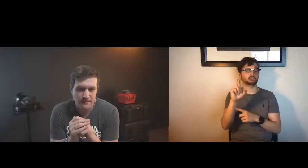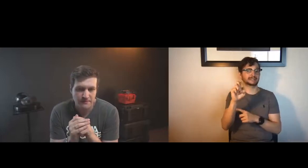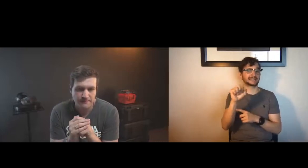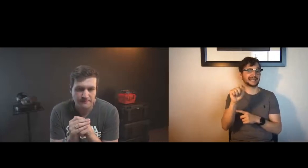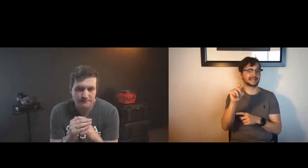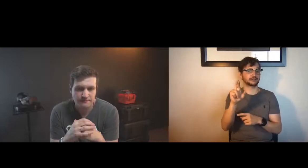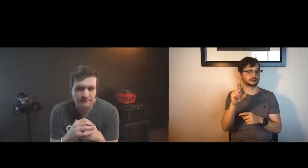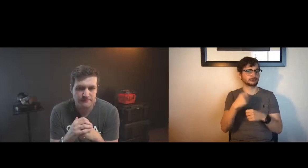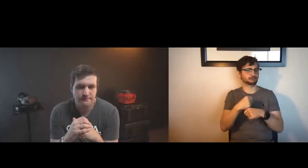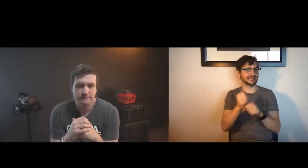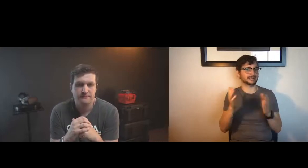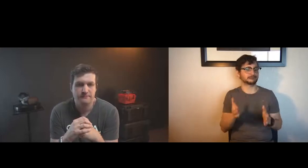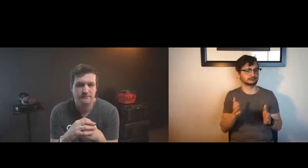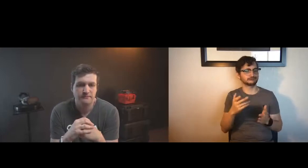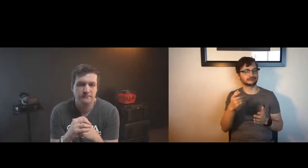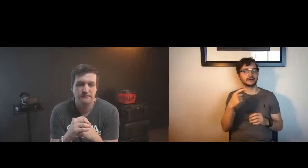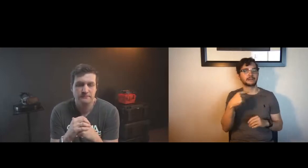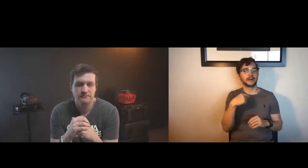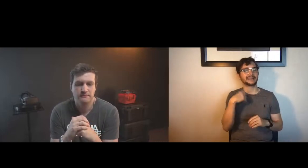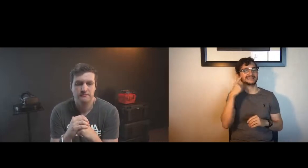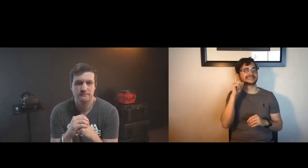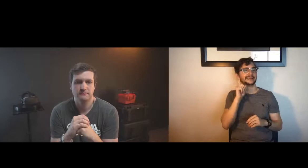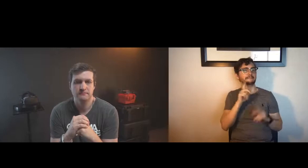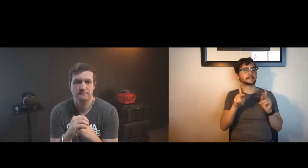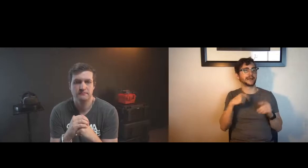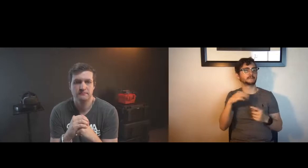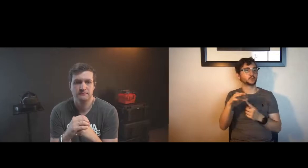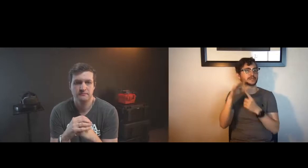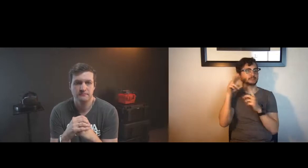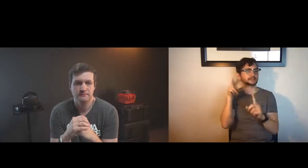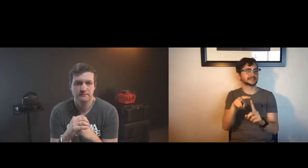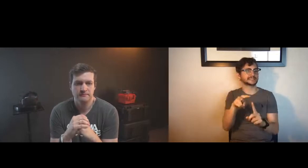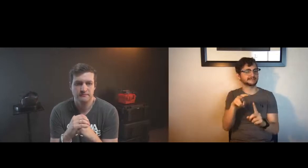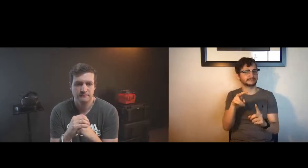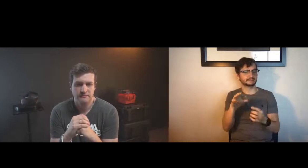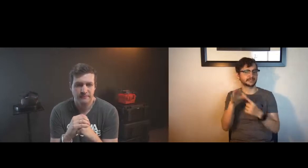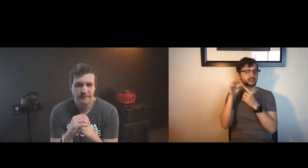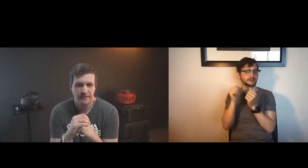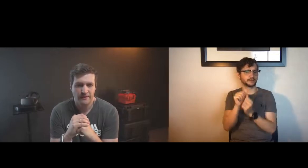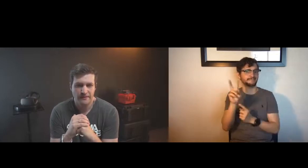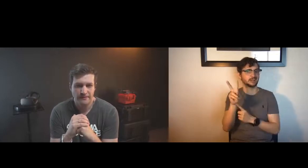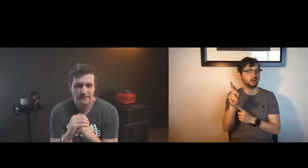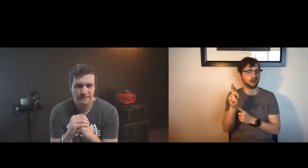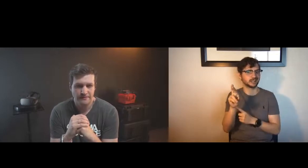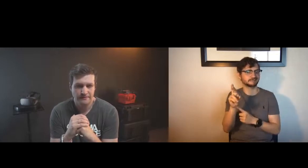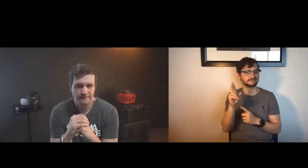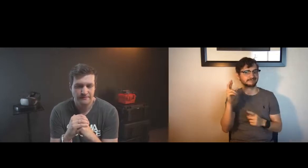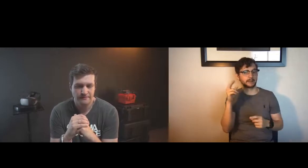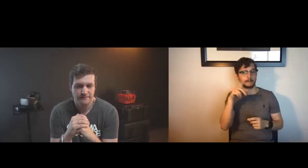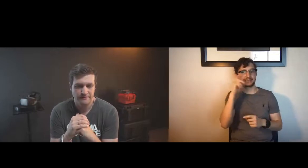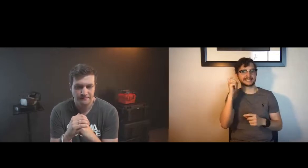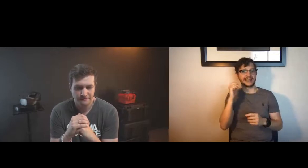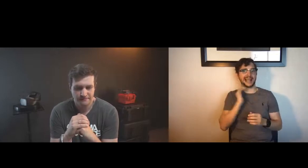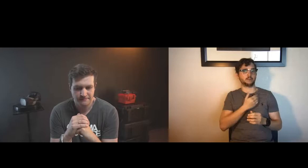yeah another thing that i think about when it comes to creator is that i think that deaf people have a